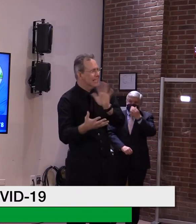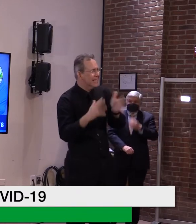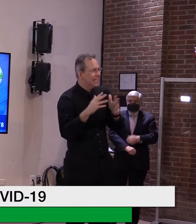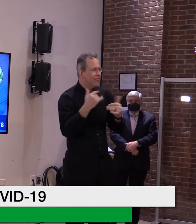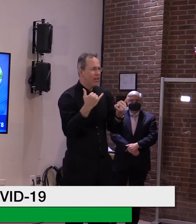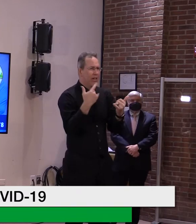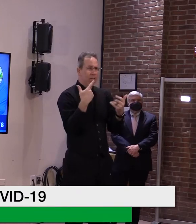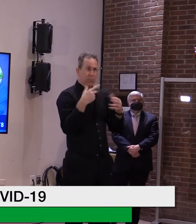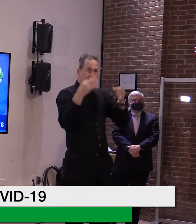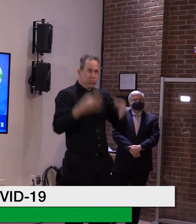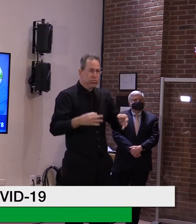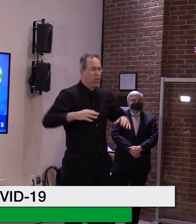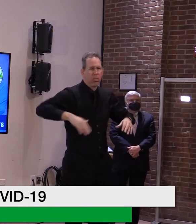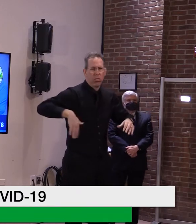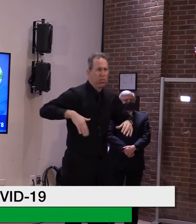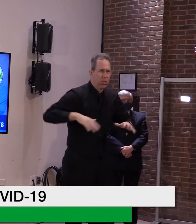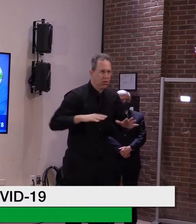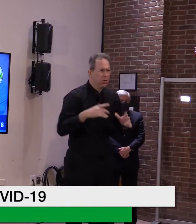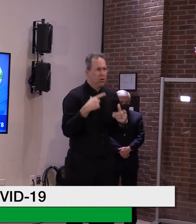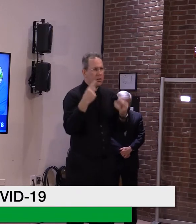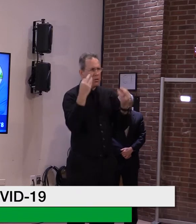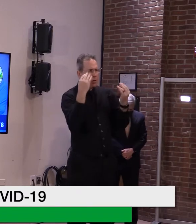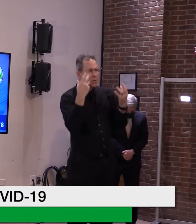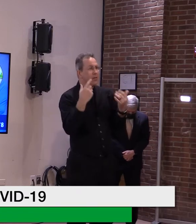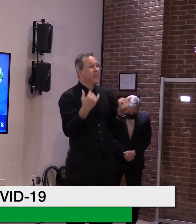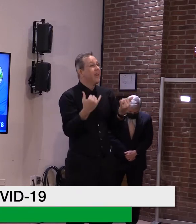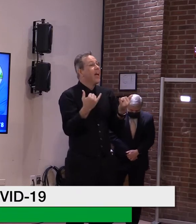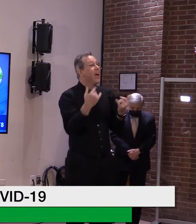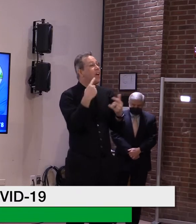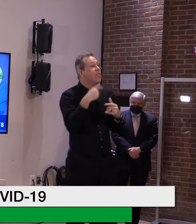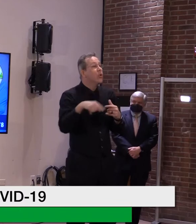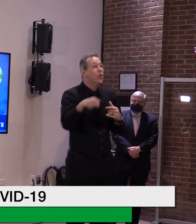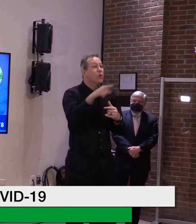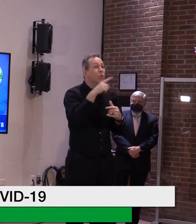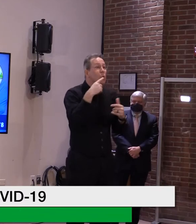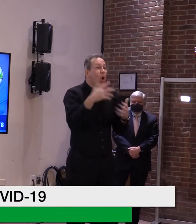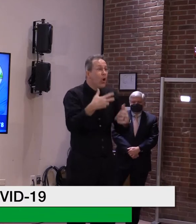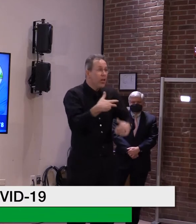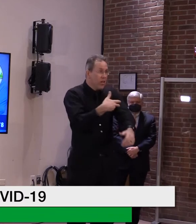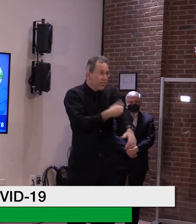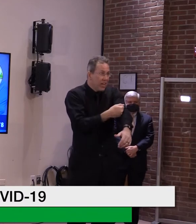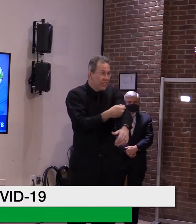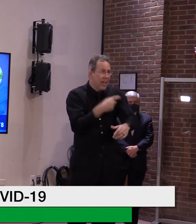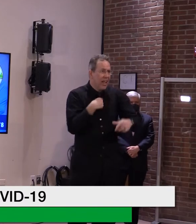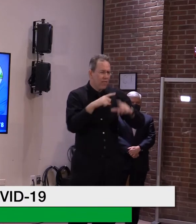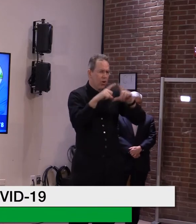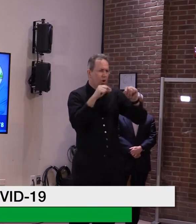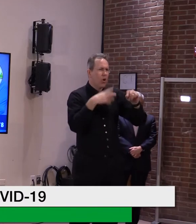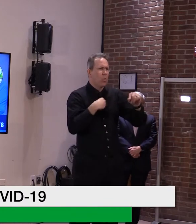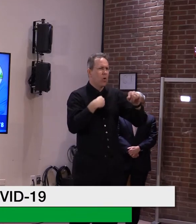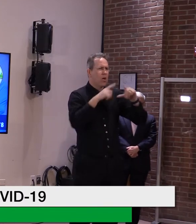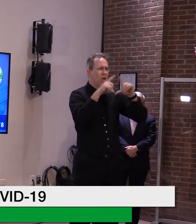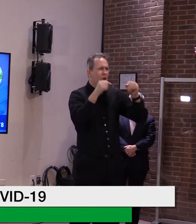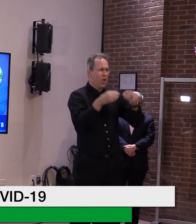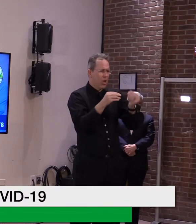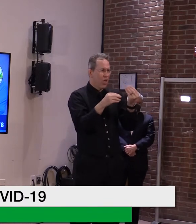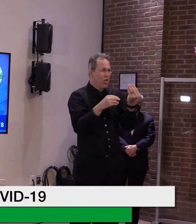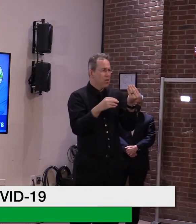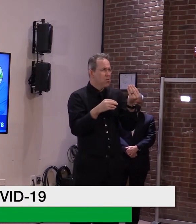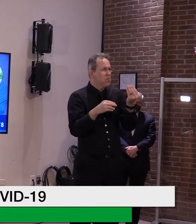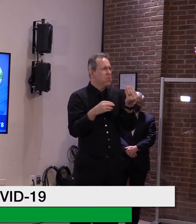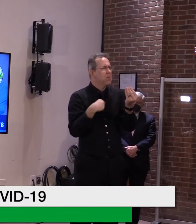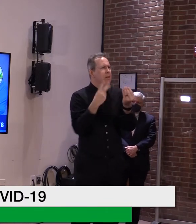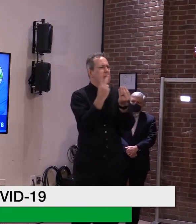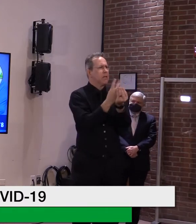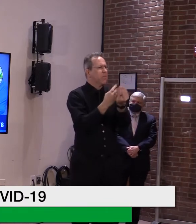we should not throw that away. We should make sure we keep that with us because it will come in very handy as these decisions are made. I just